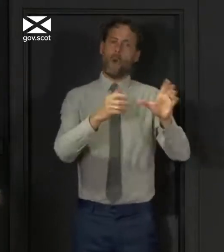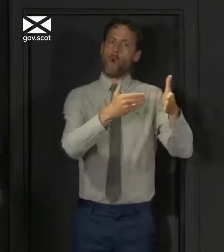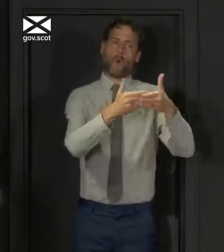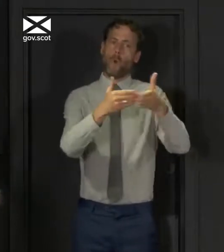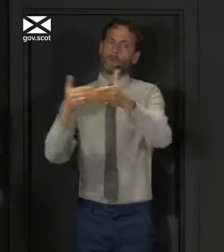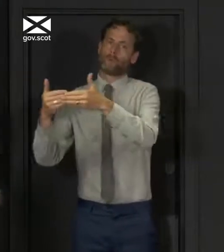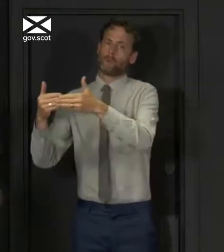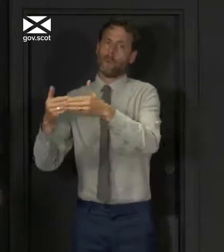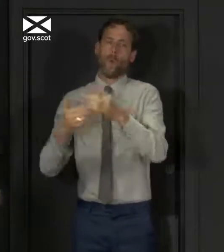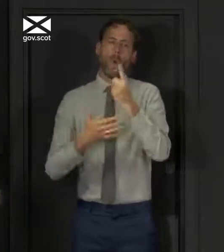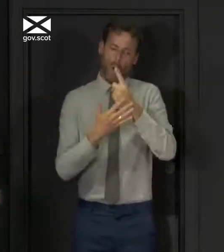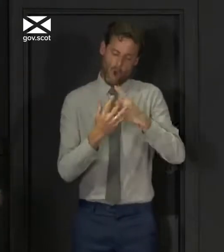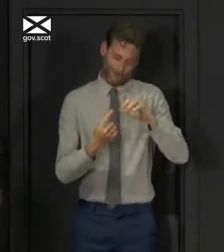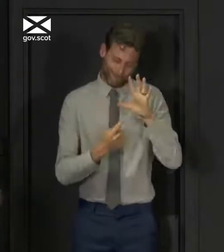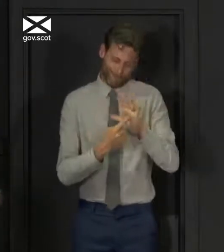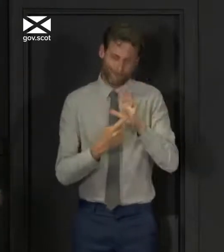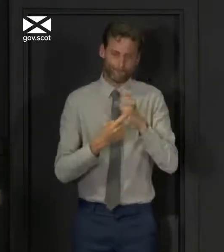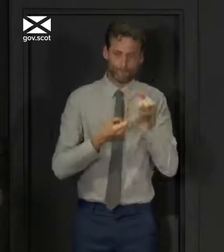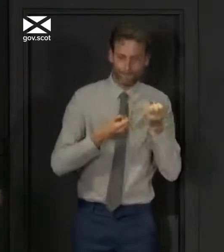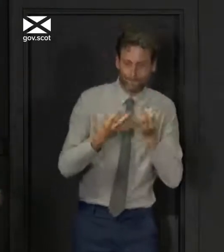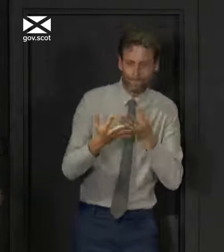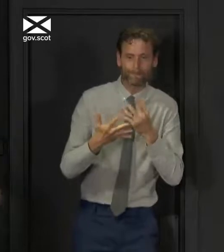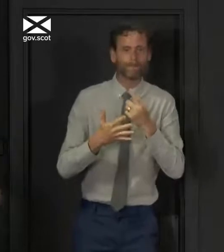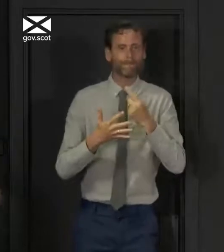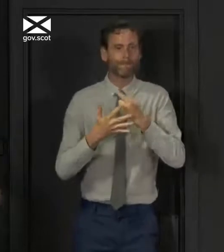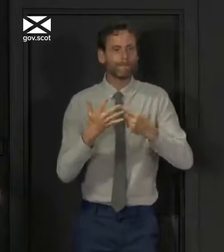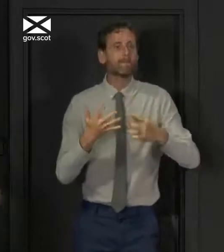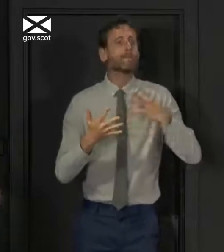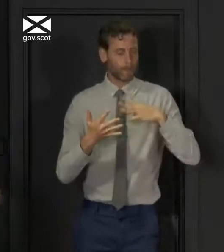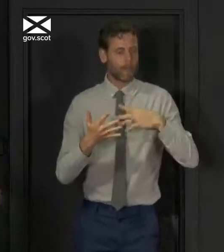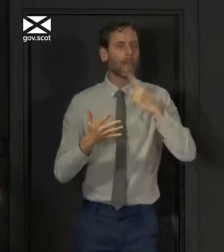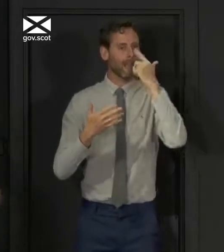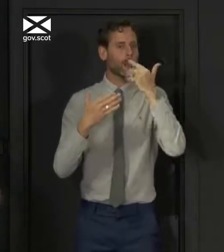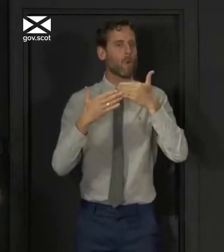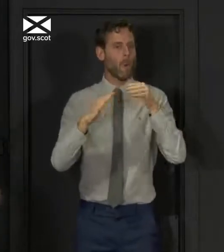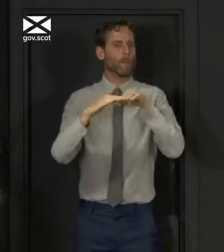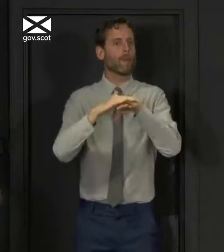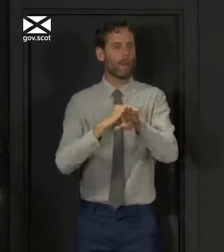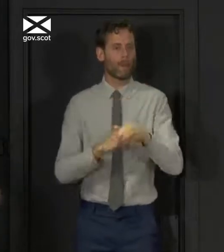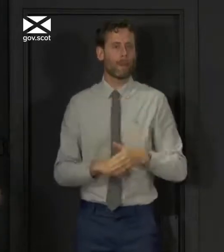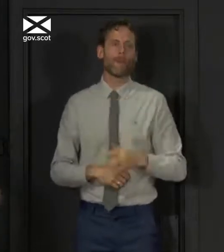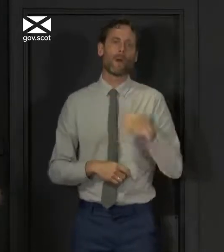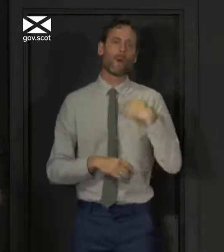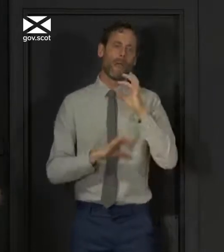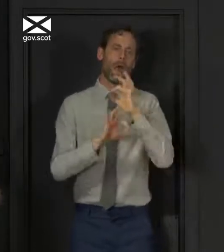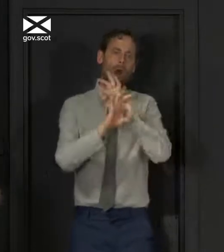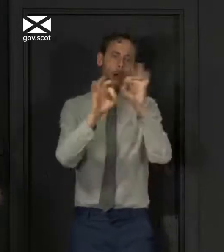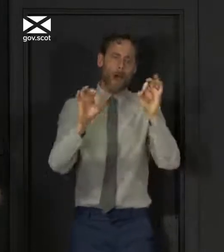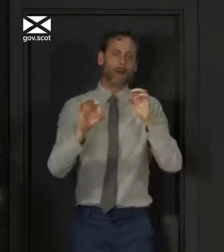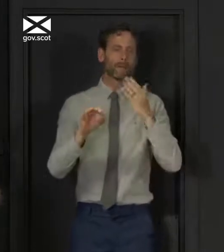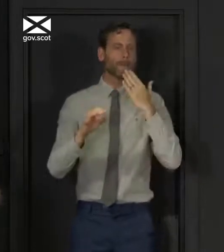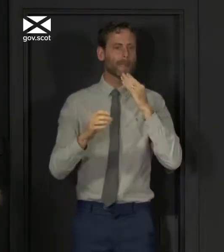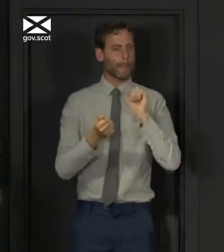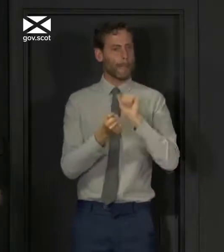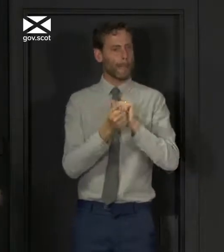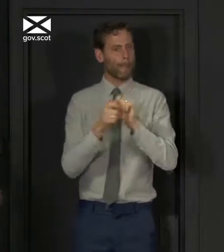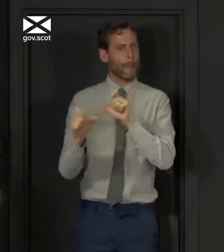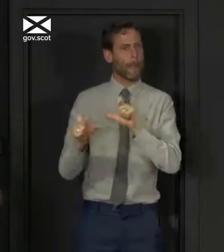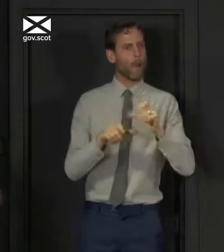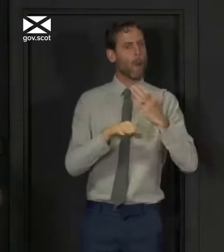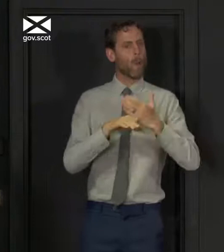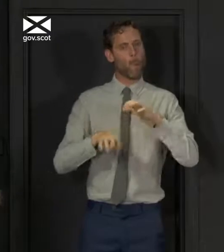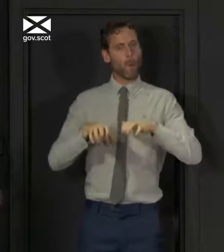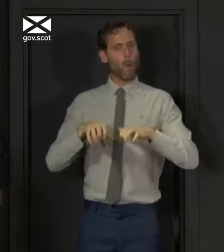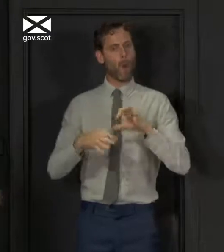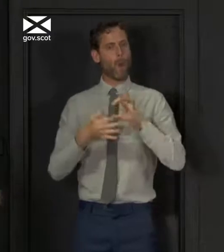services and we ask all businesses to let staff work from home wherever possible. From Monday onwards, the